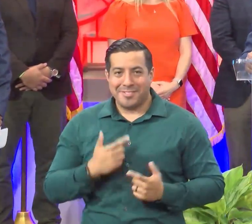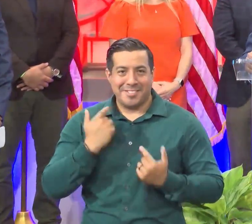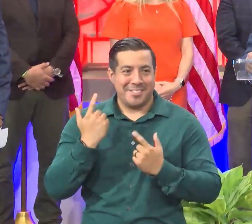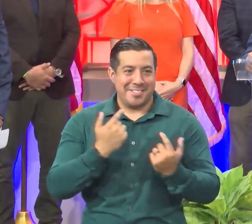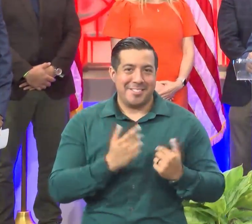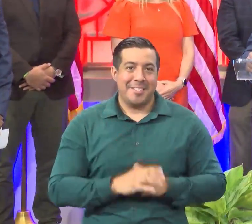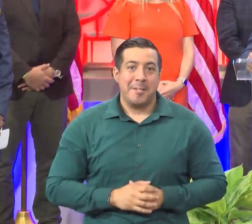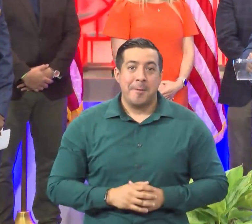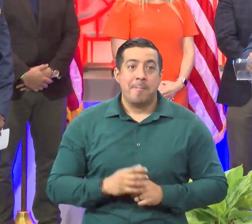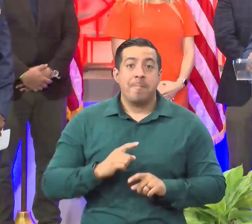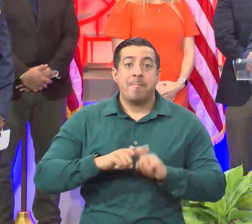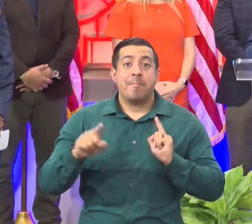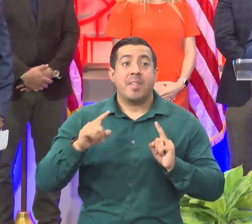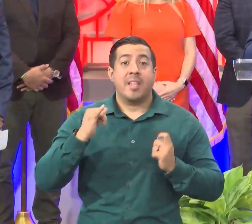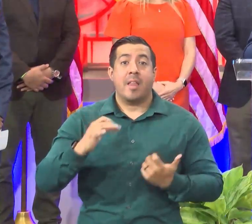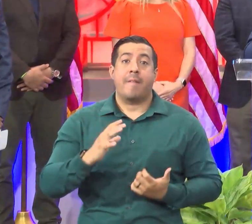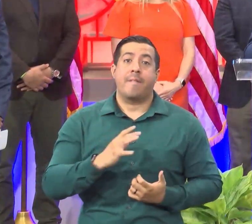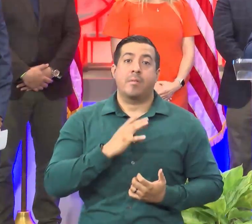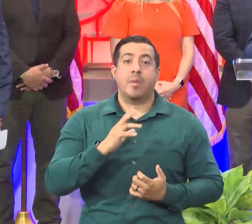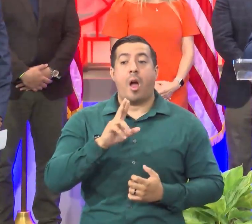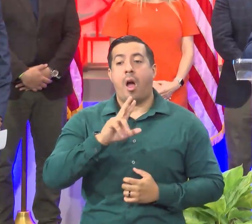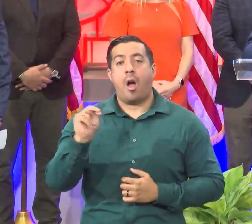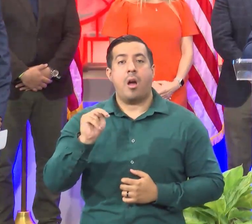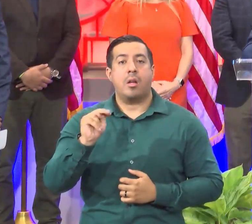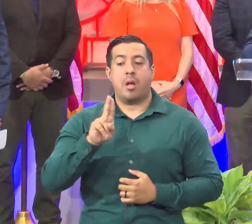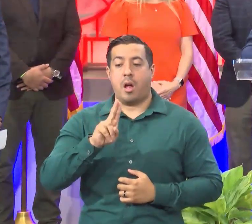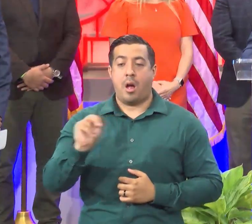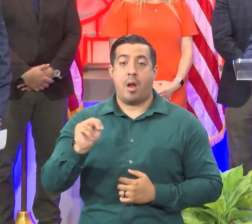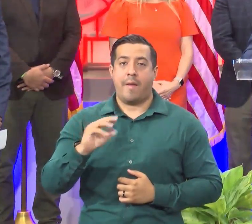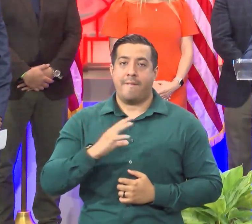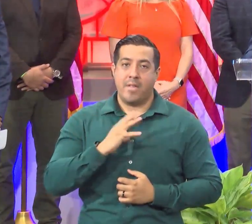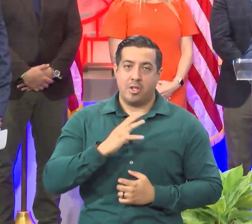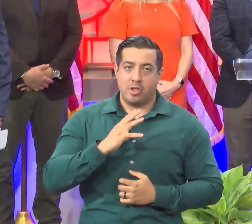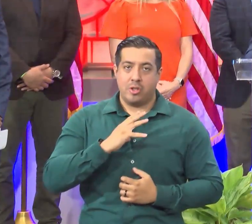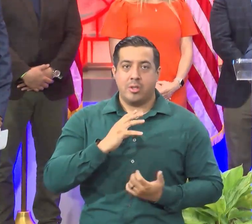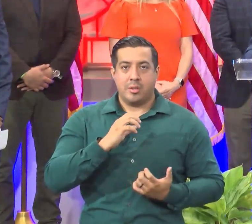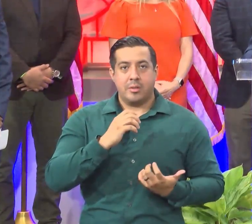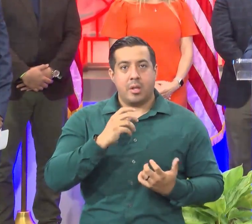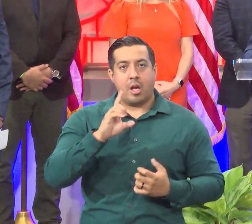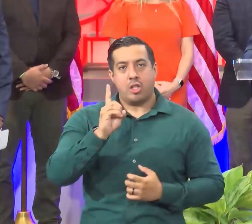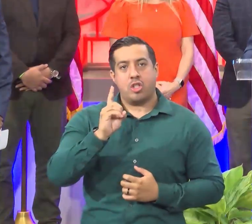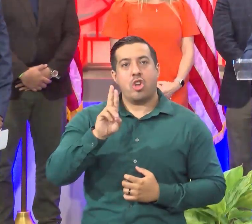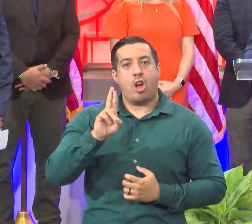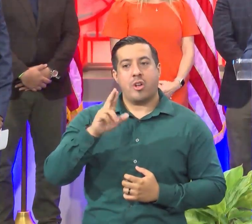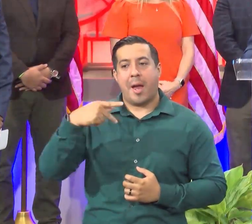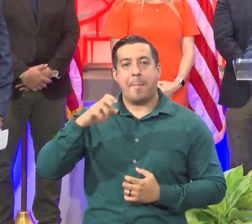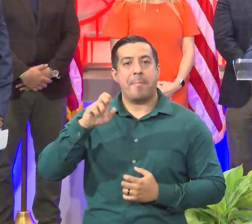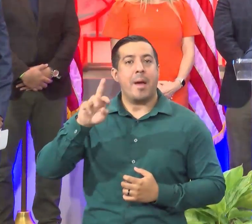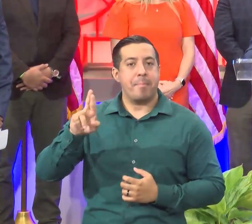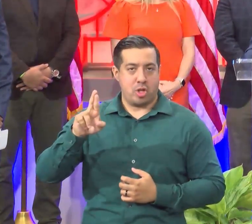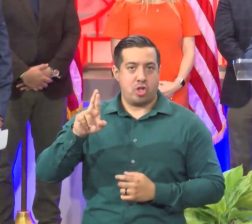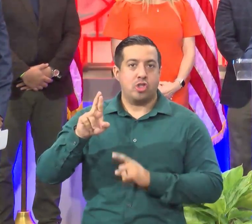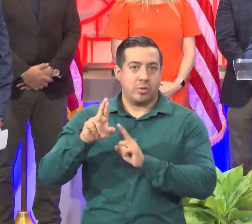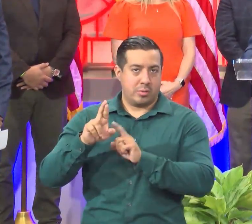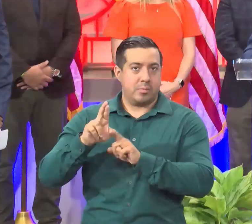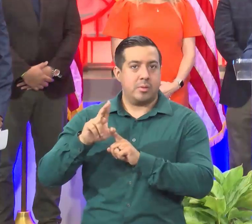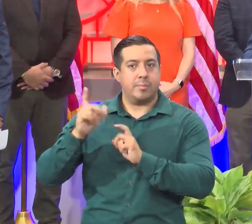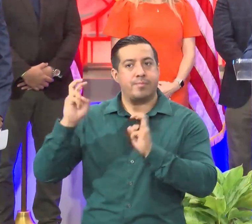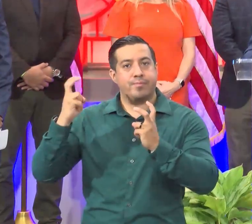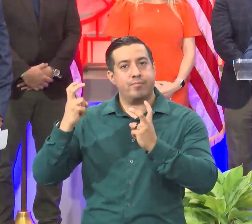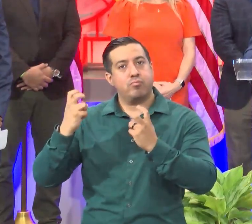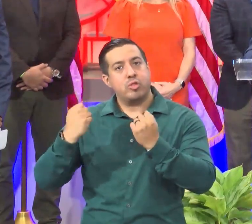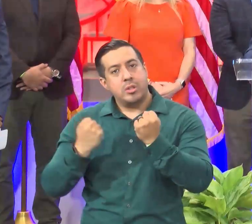unofficial soft drink of Texas, Dr. Pepper is returning as an anchor